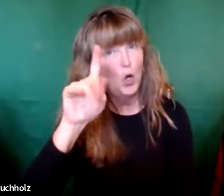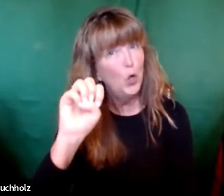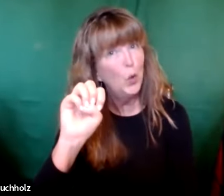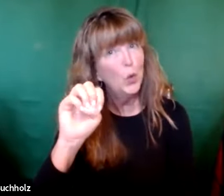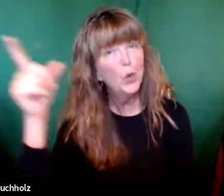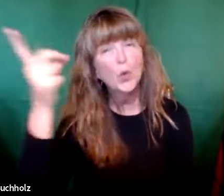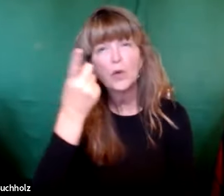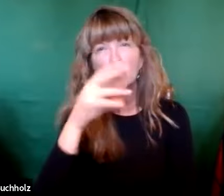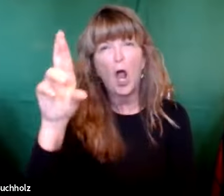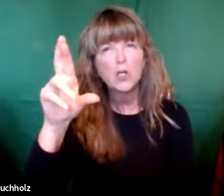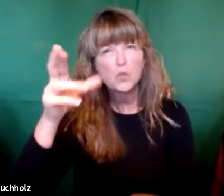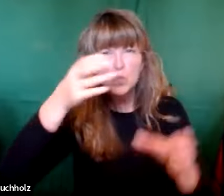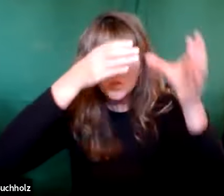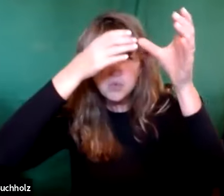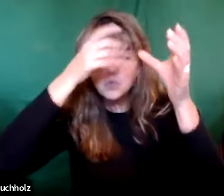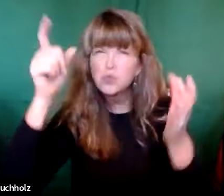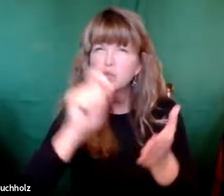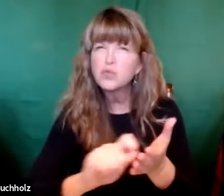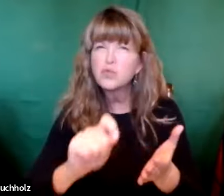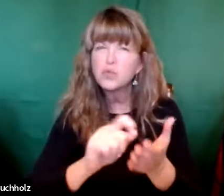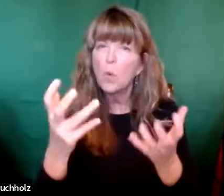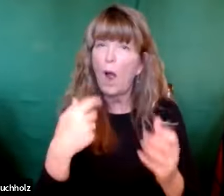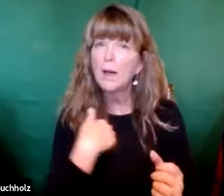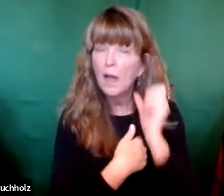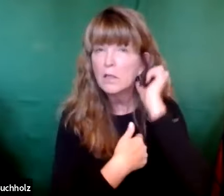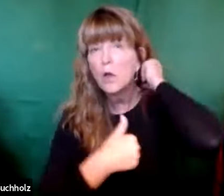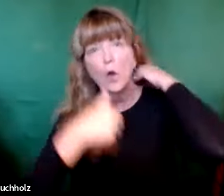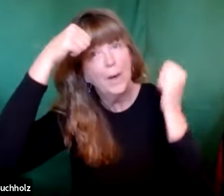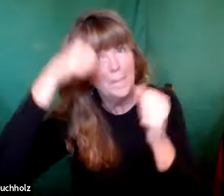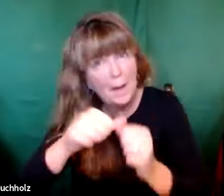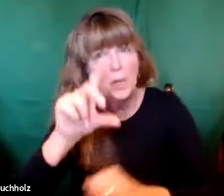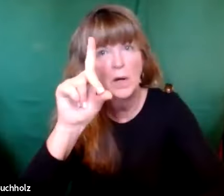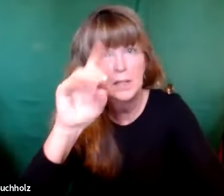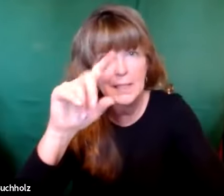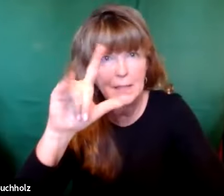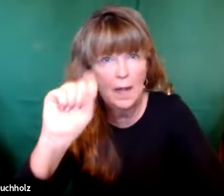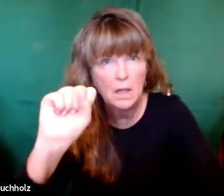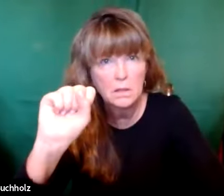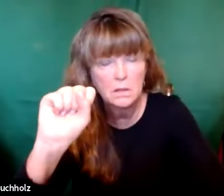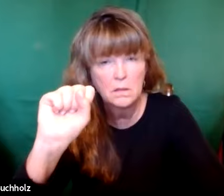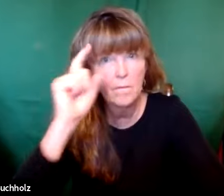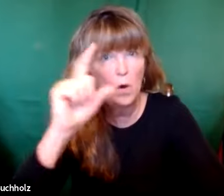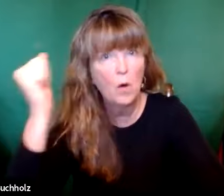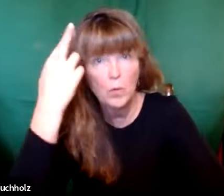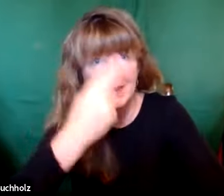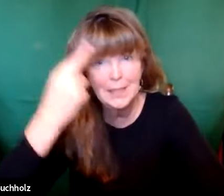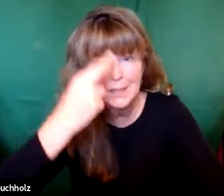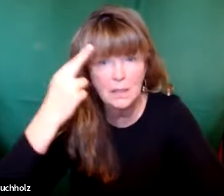Remember the details that Luke includes. He was a very wise man. He was very learned. And he was very